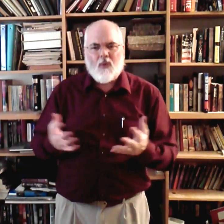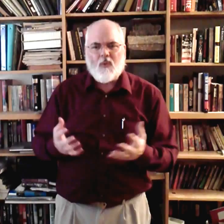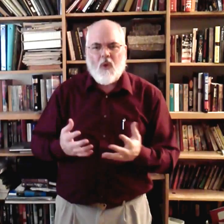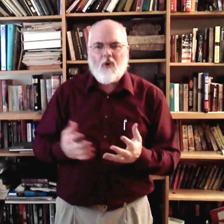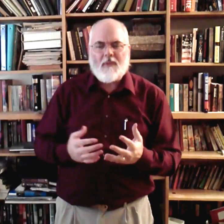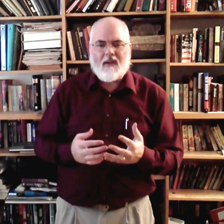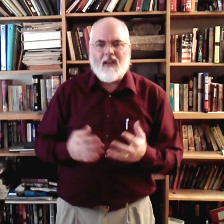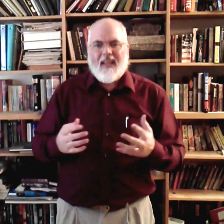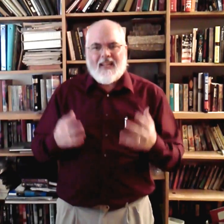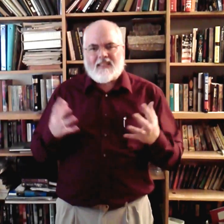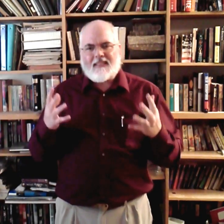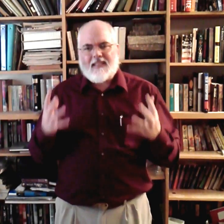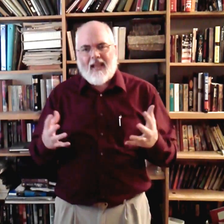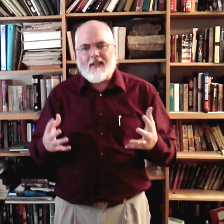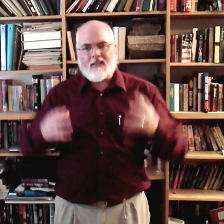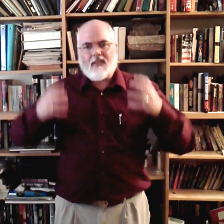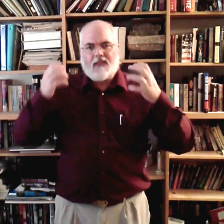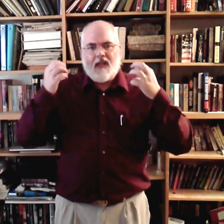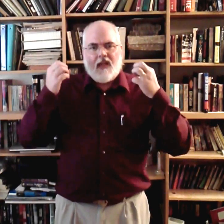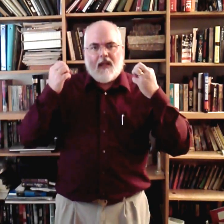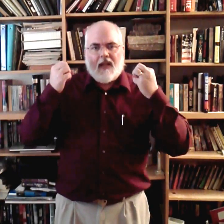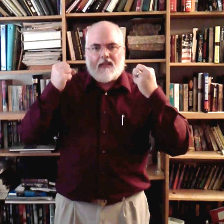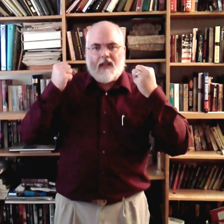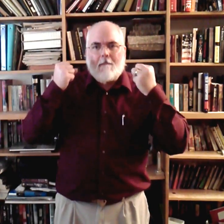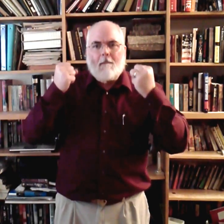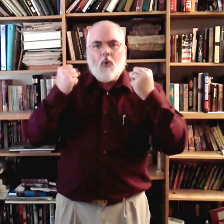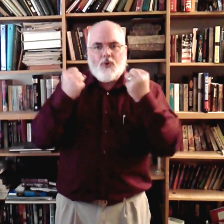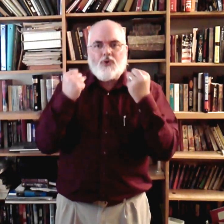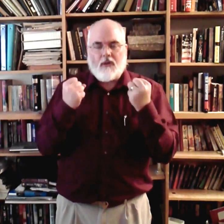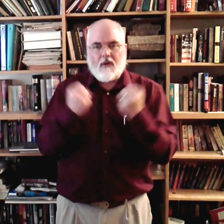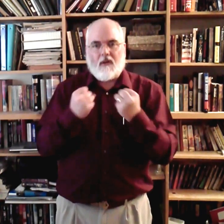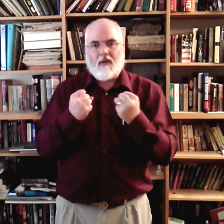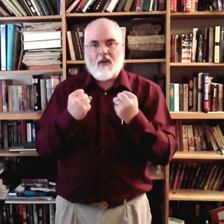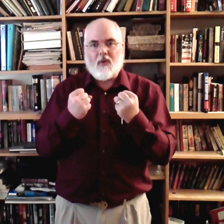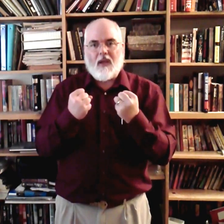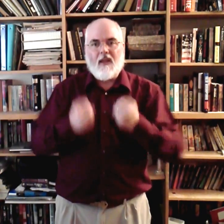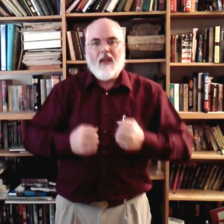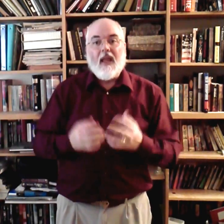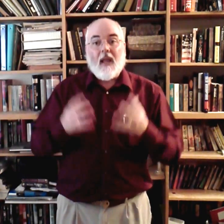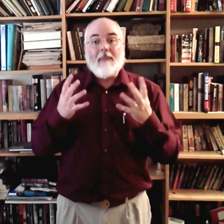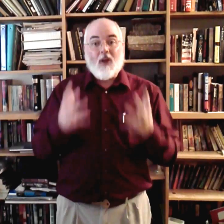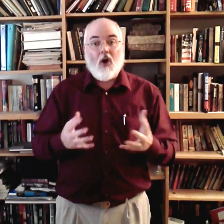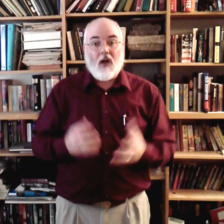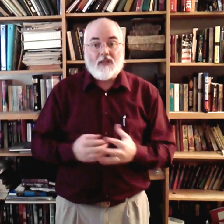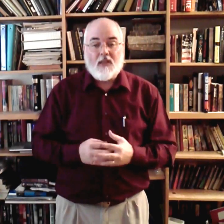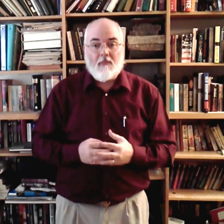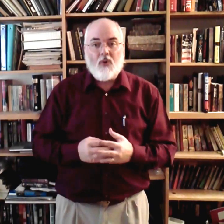woe mean? It's sadness. It's, it's an emotion. Okay? And because it's an emotion.